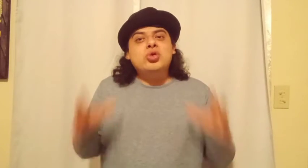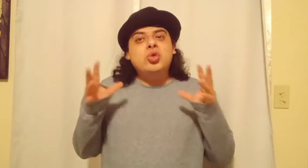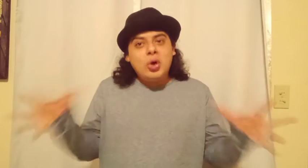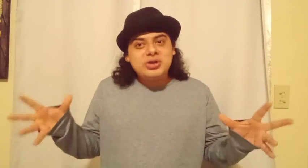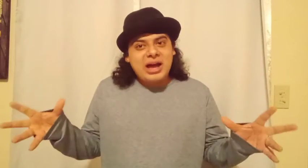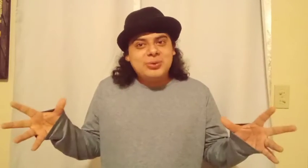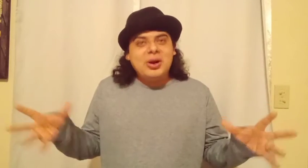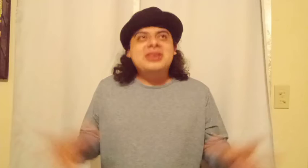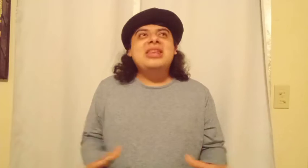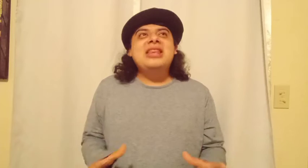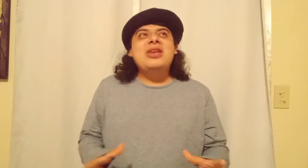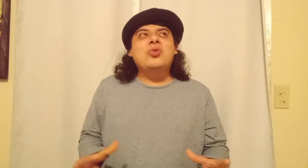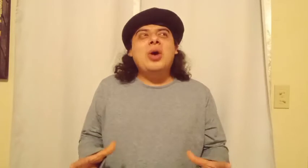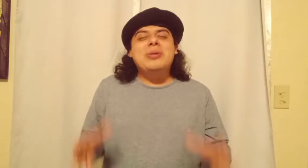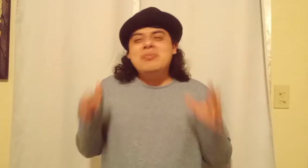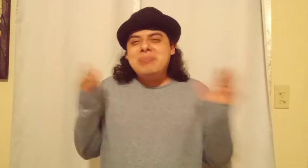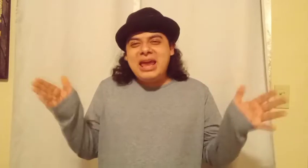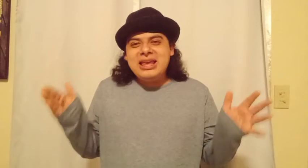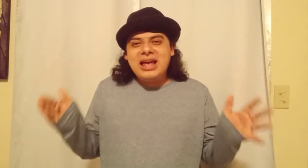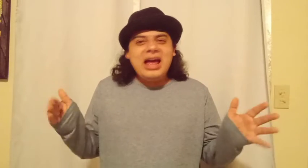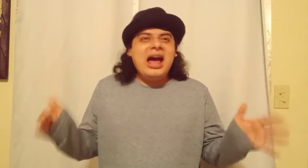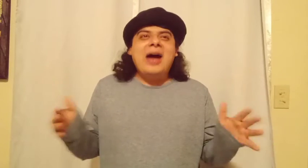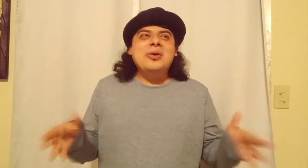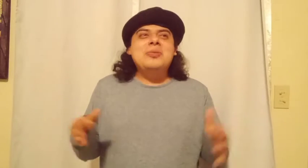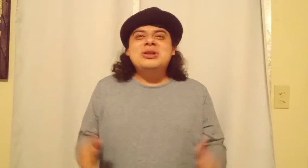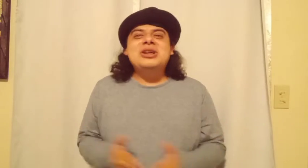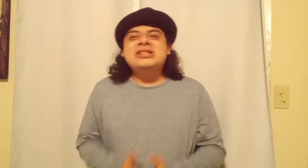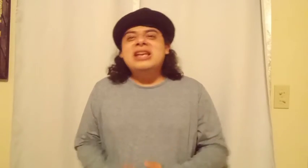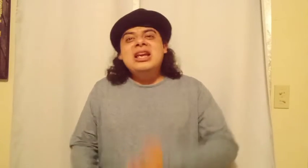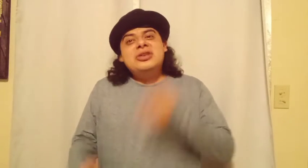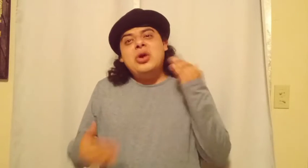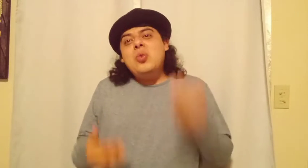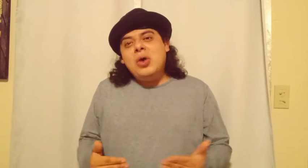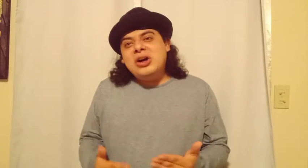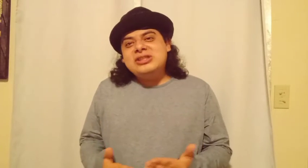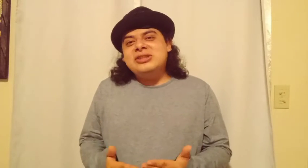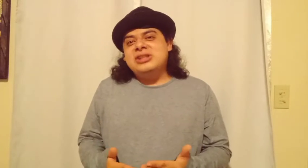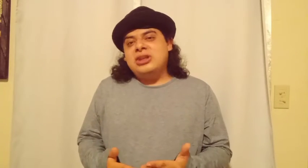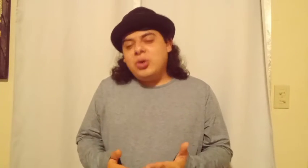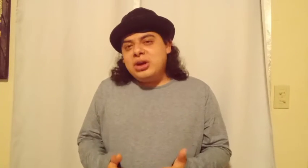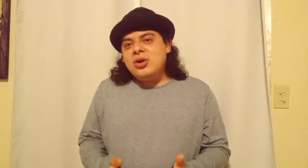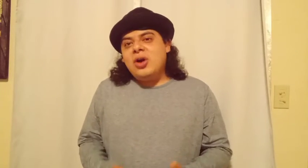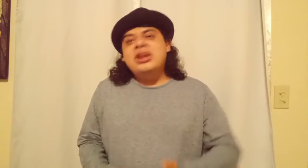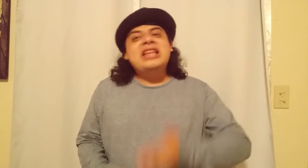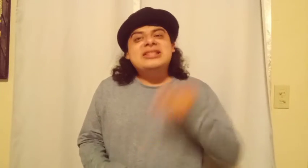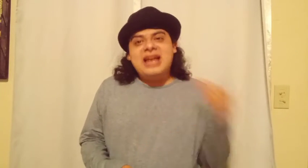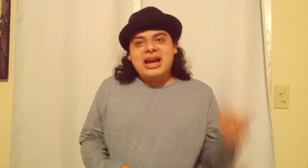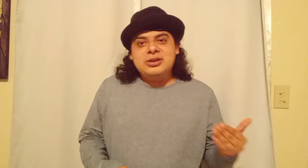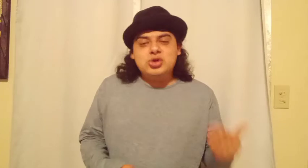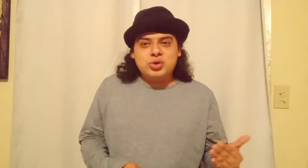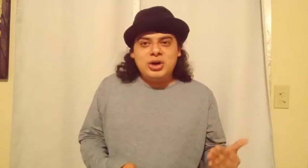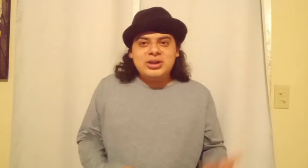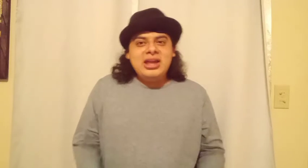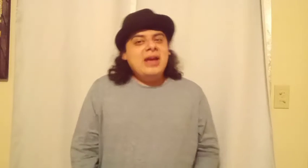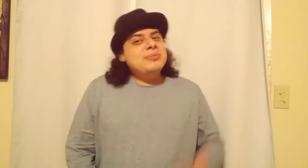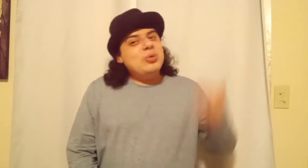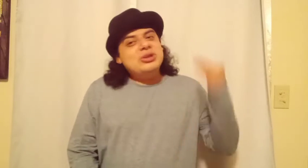crooks out there. I think they robbed a bank. I don't know. Because there was a security guard inside the truck. But when